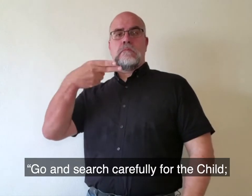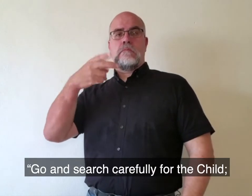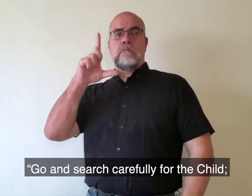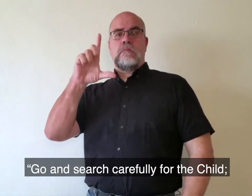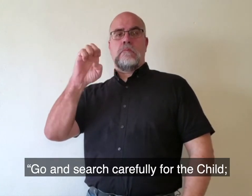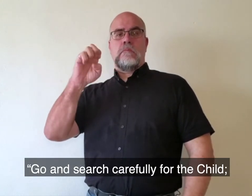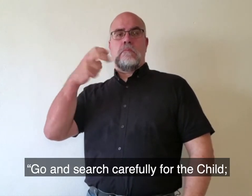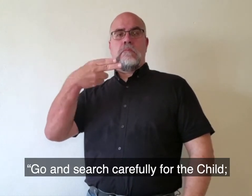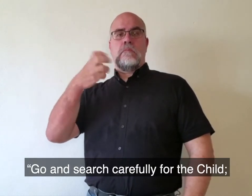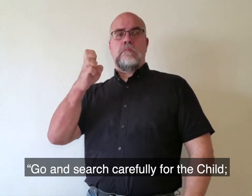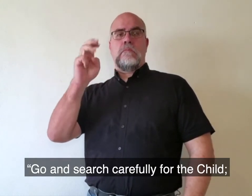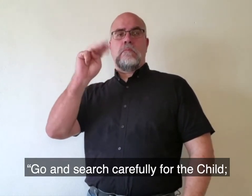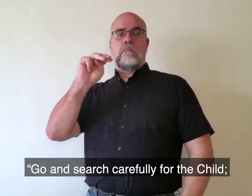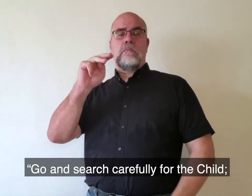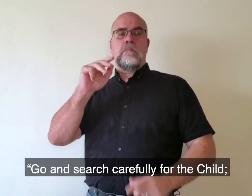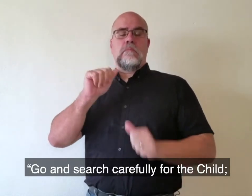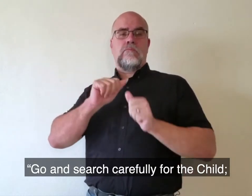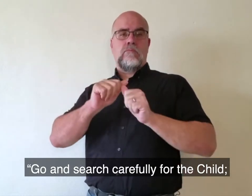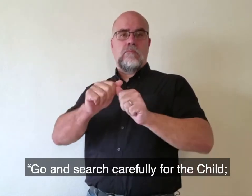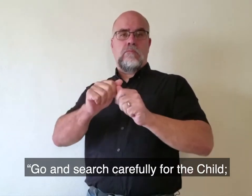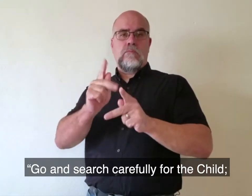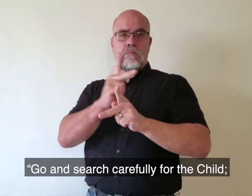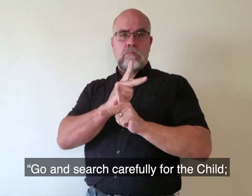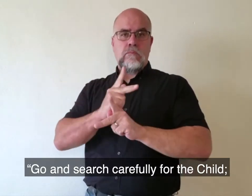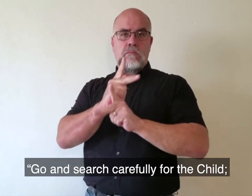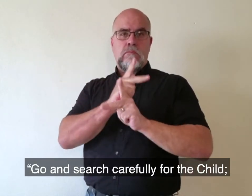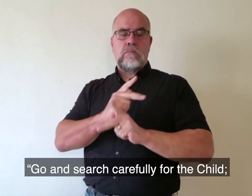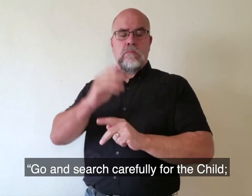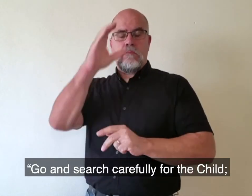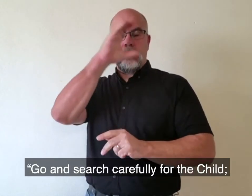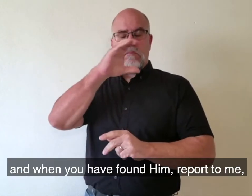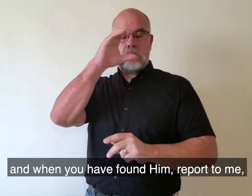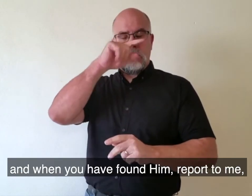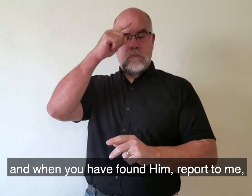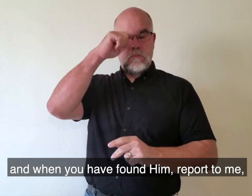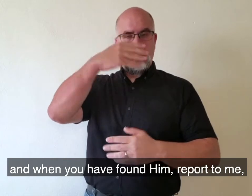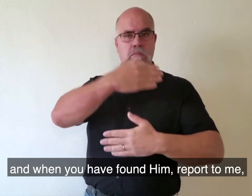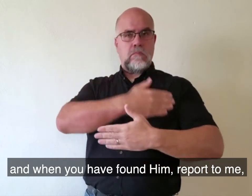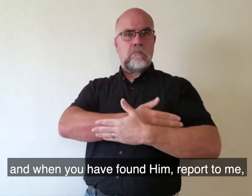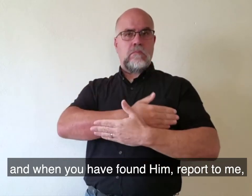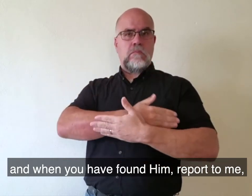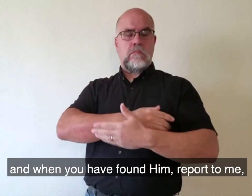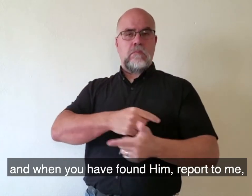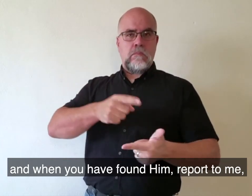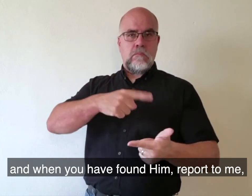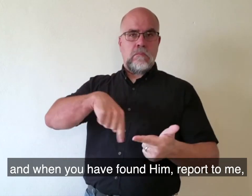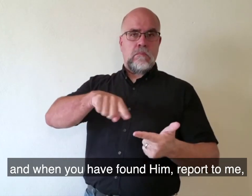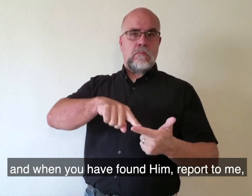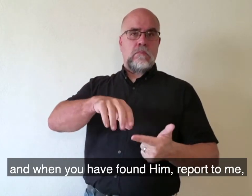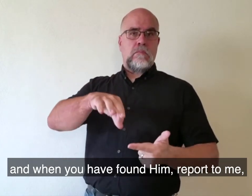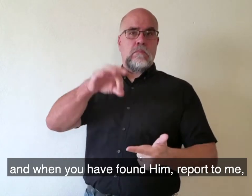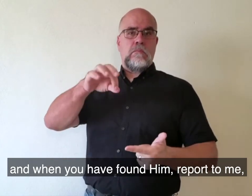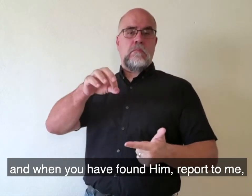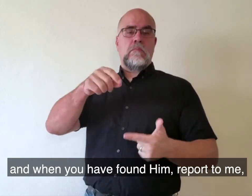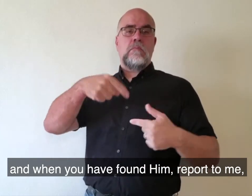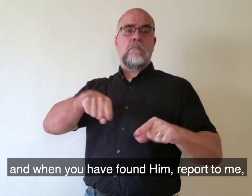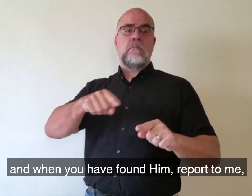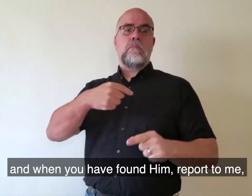and search carefully for the child, and when you have found him, report to me,